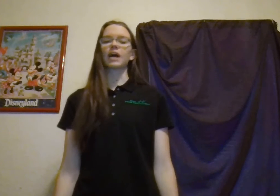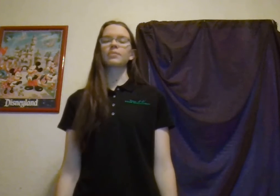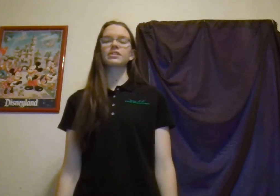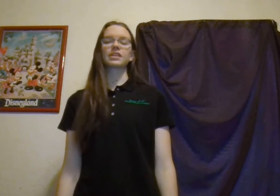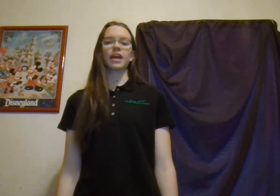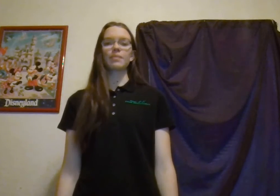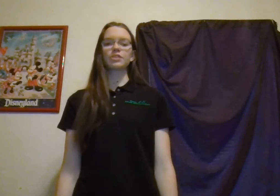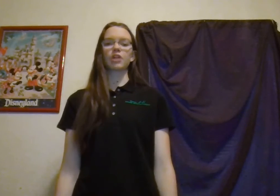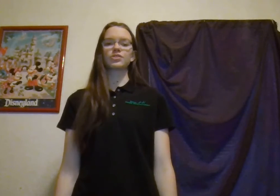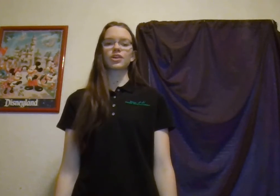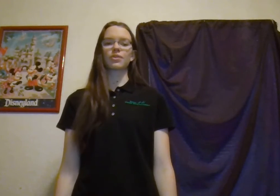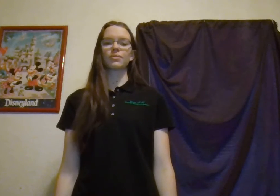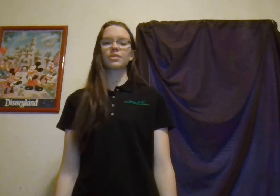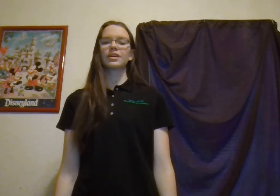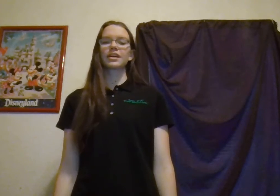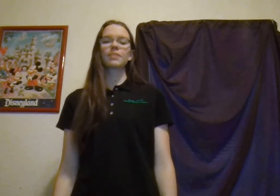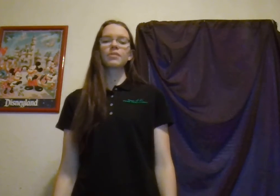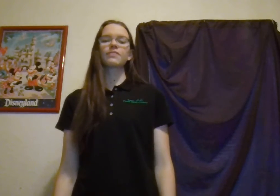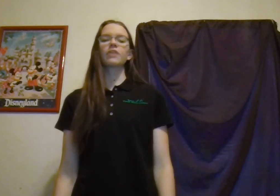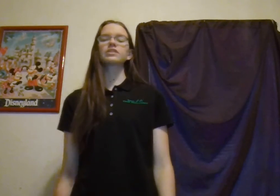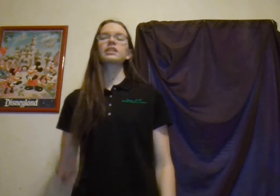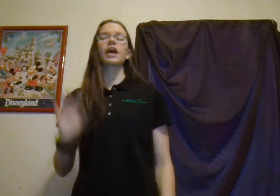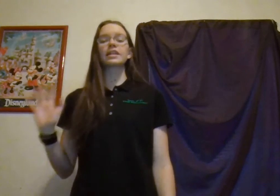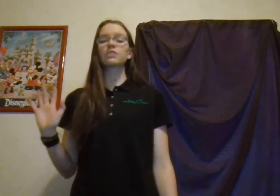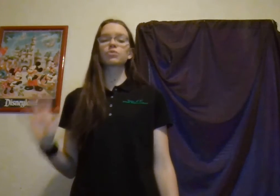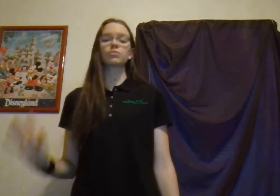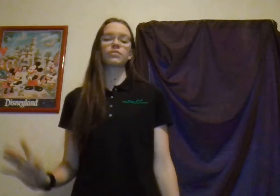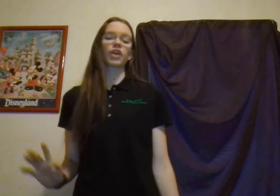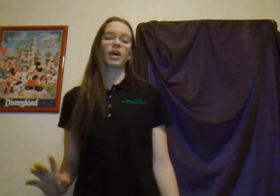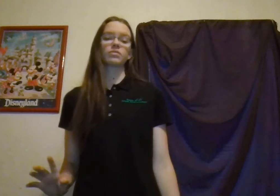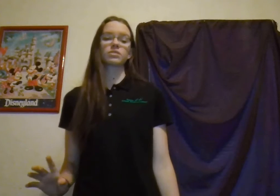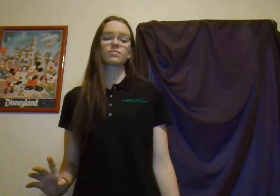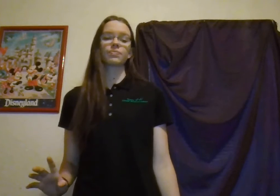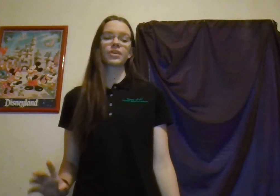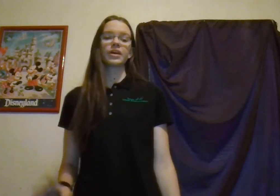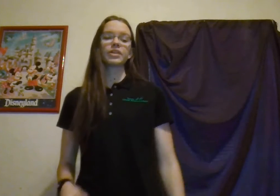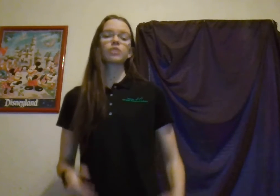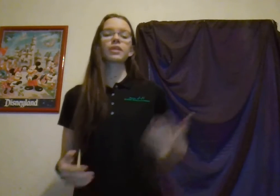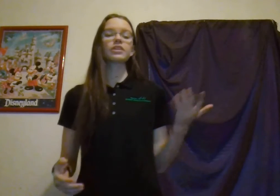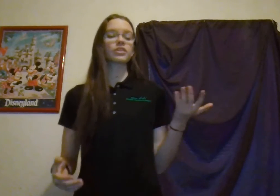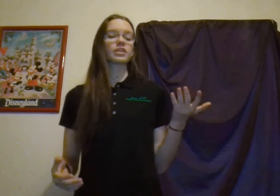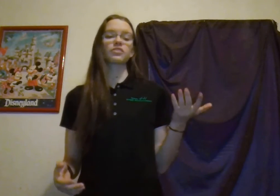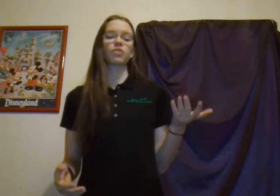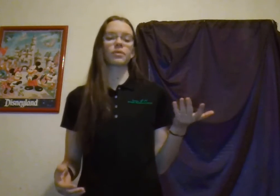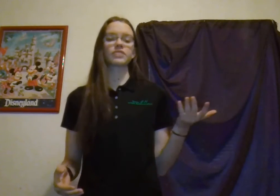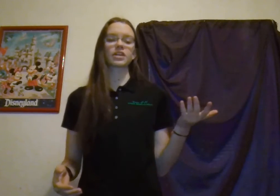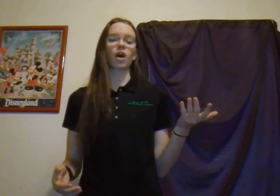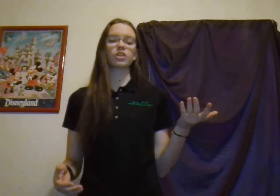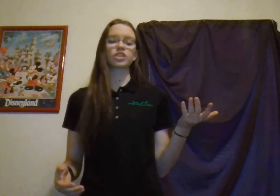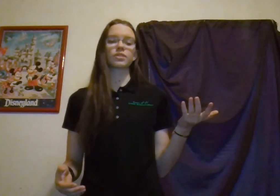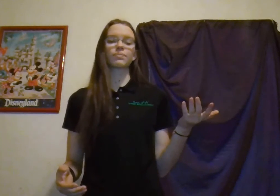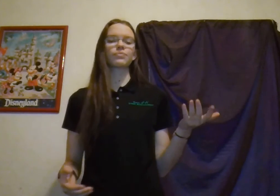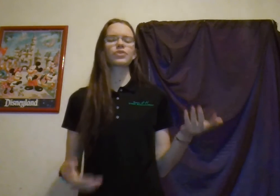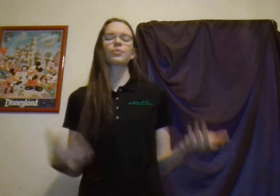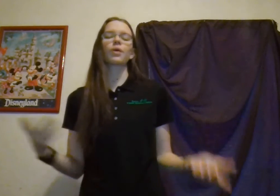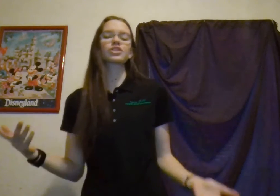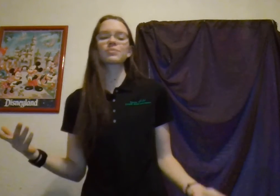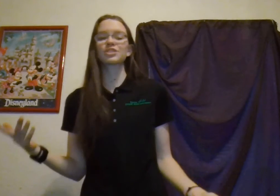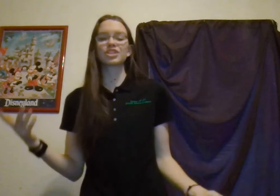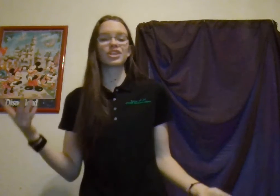tablets, and laptops though. It can be found in any room of your house. Your blender is a form of technology. Your washing machine